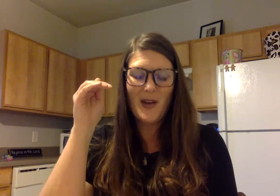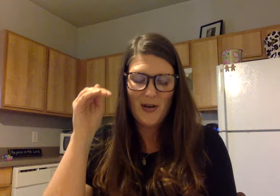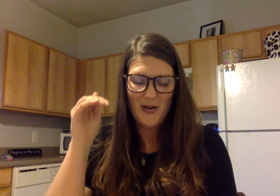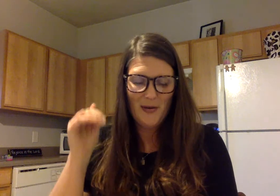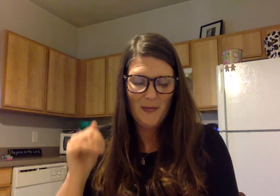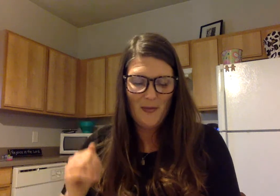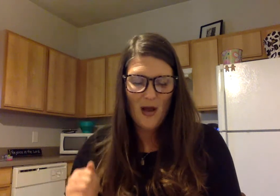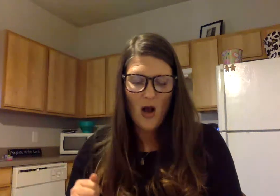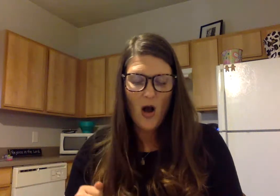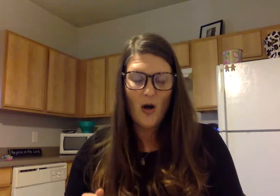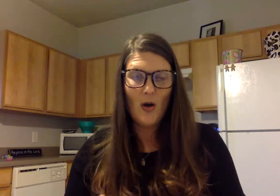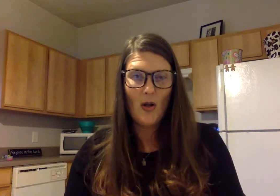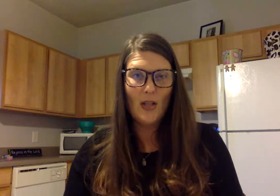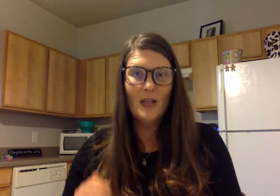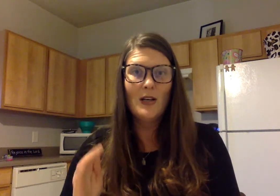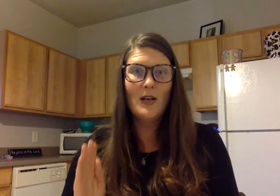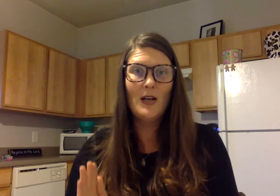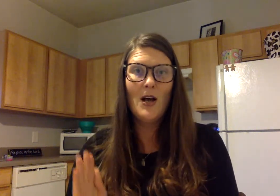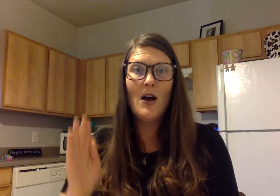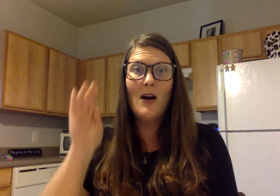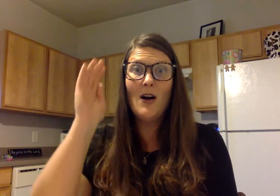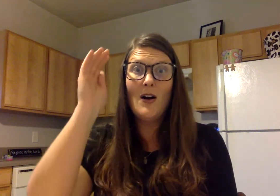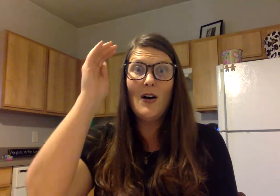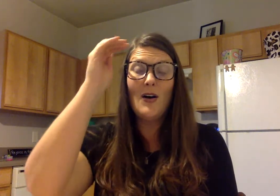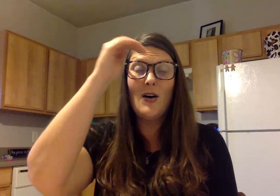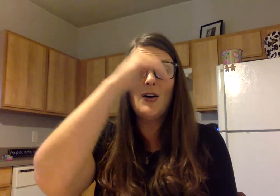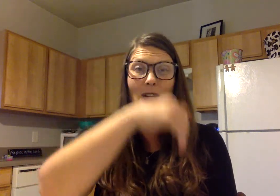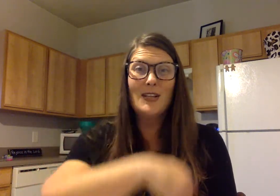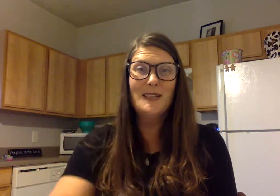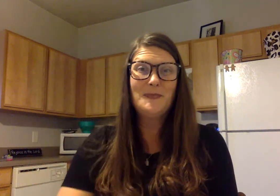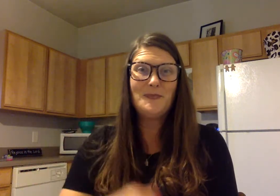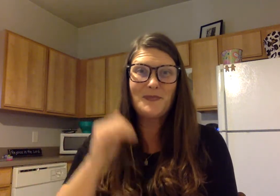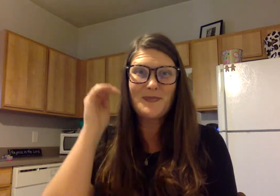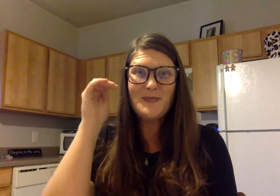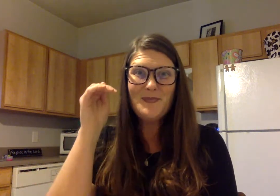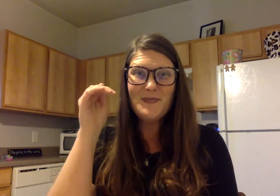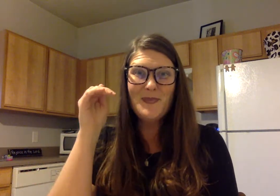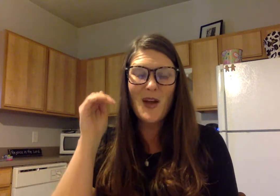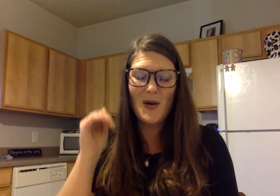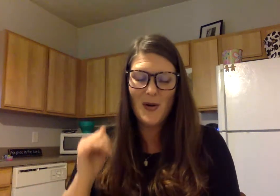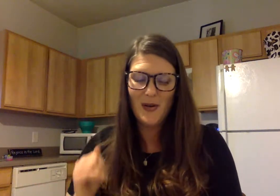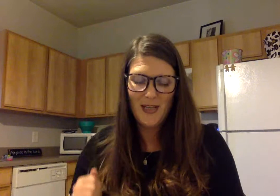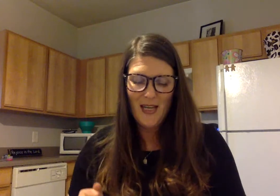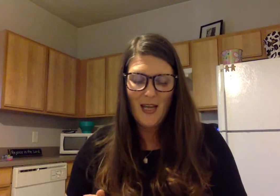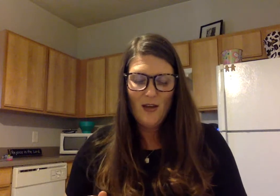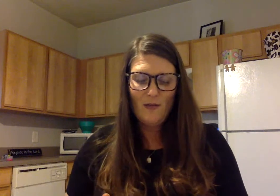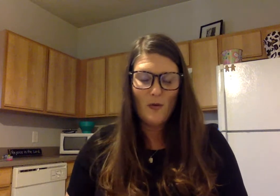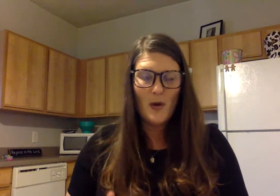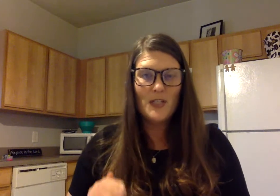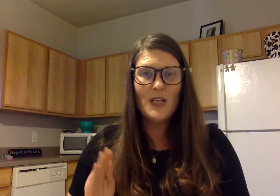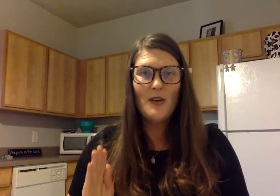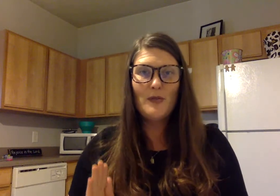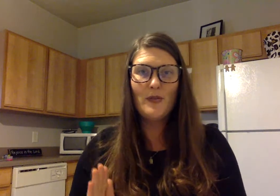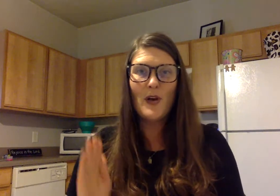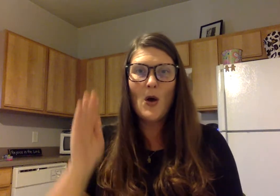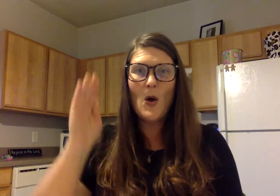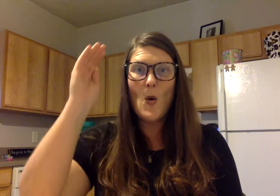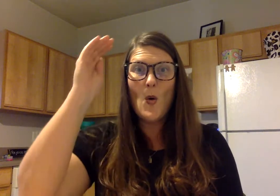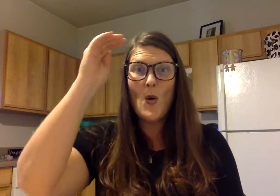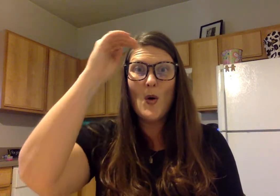ur, haul, all, aw, fort, fort,